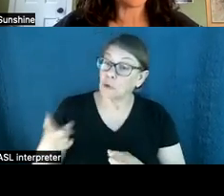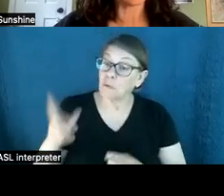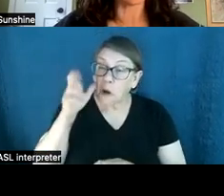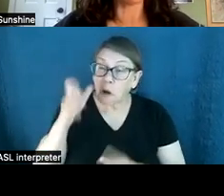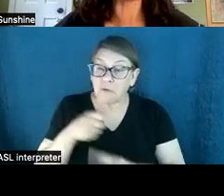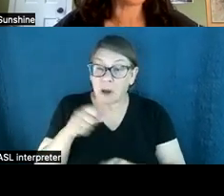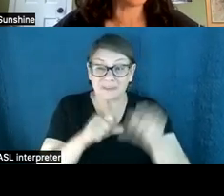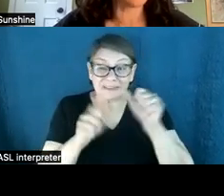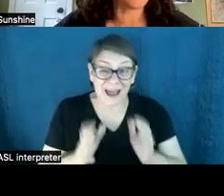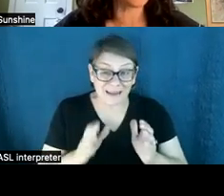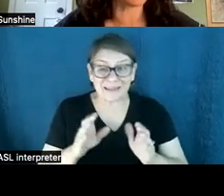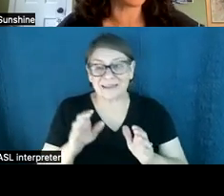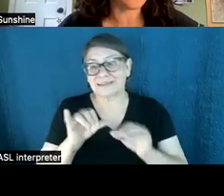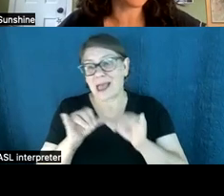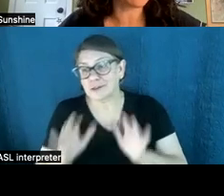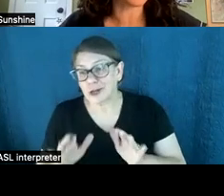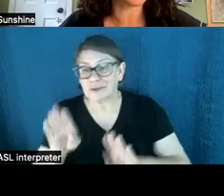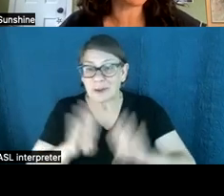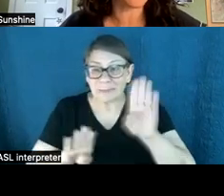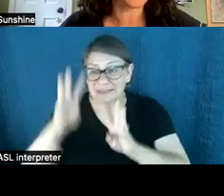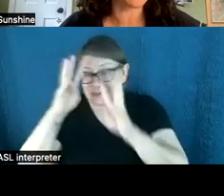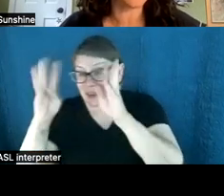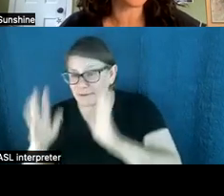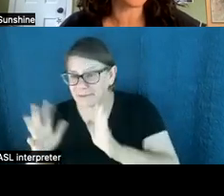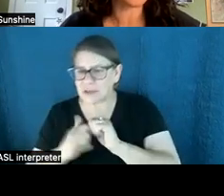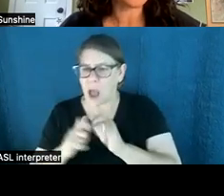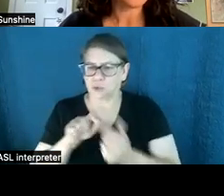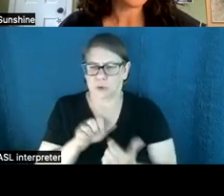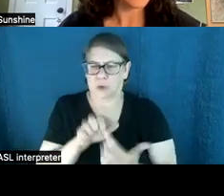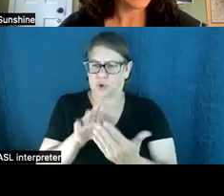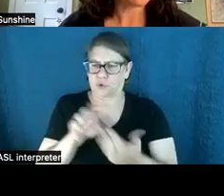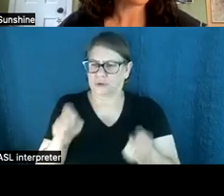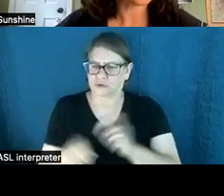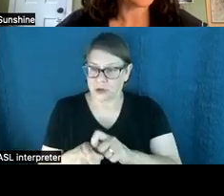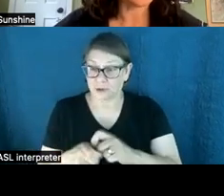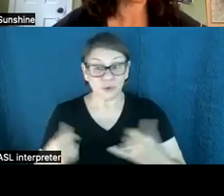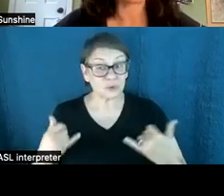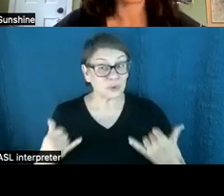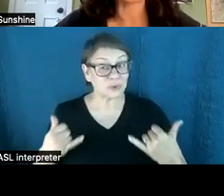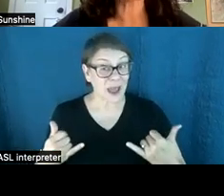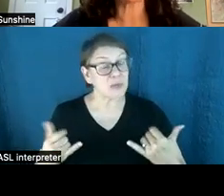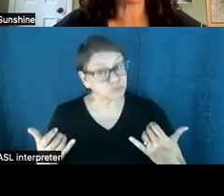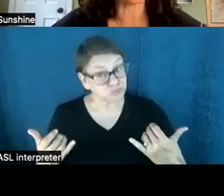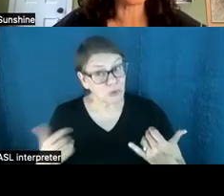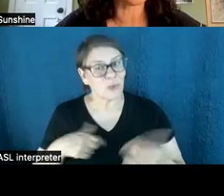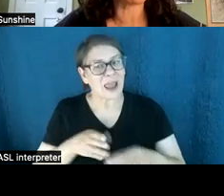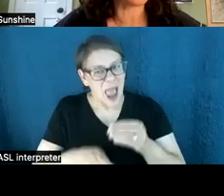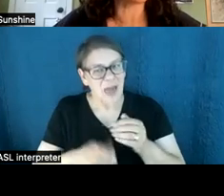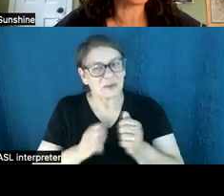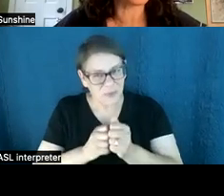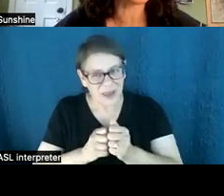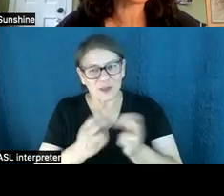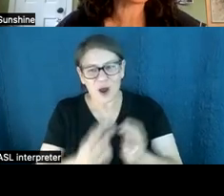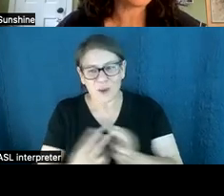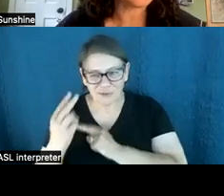engineers and business innovators about how to approach this paradigm shift. Today, fittingly, we end with a reflection by